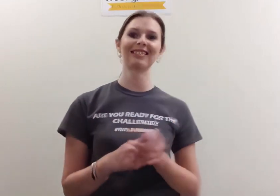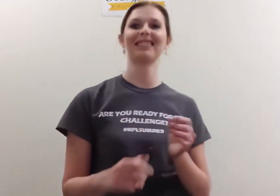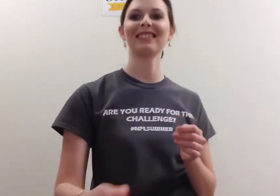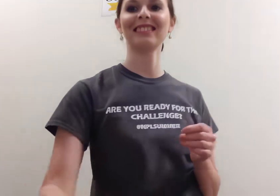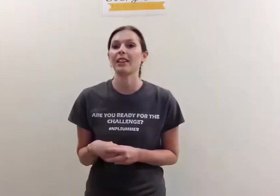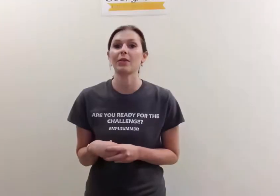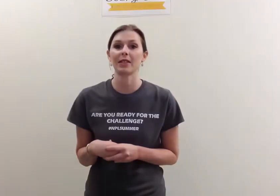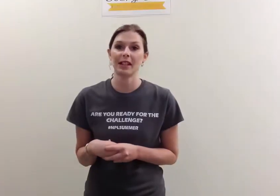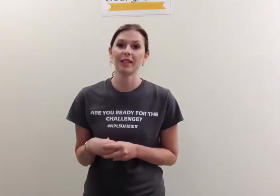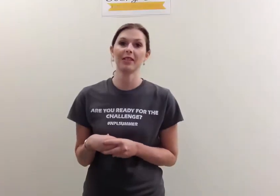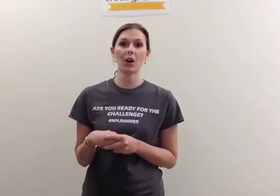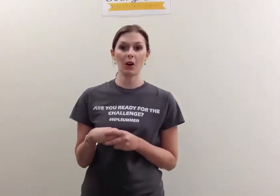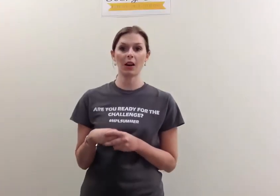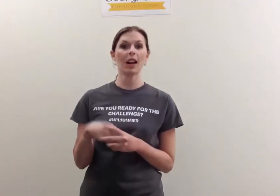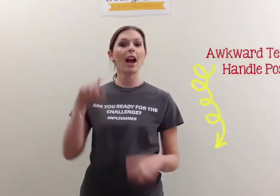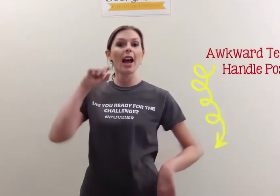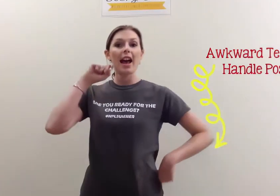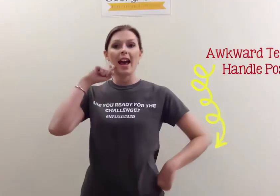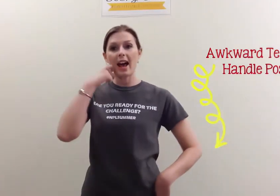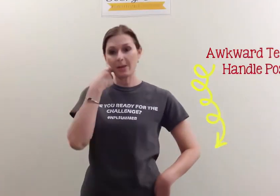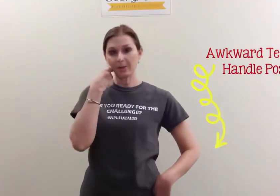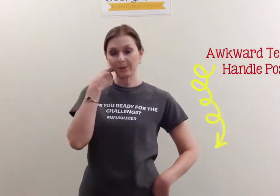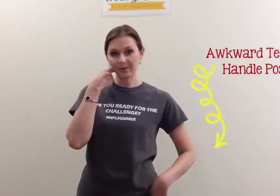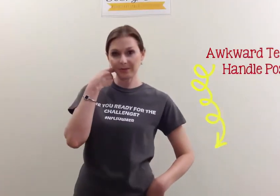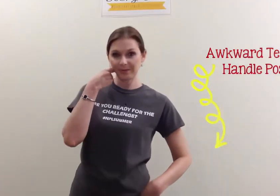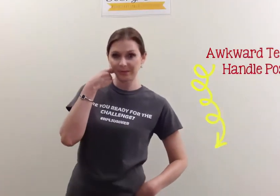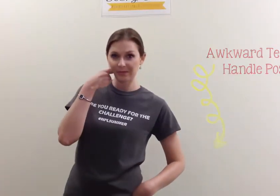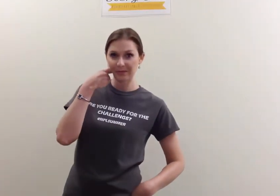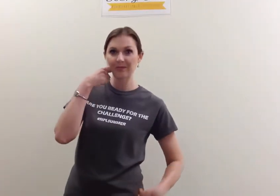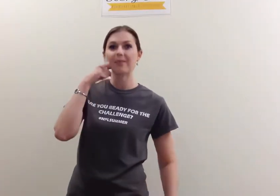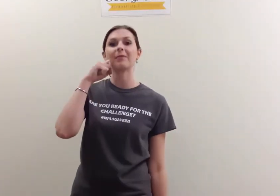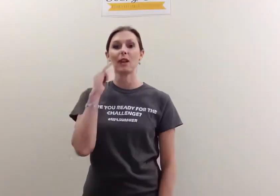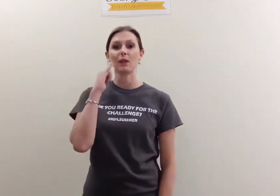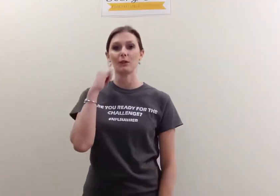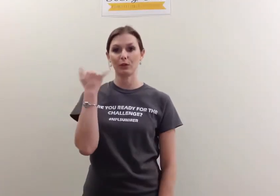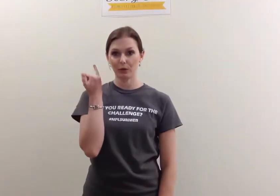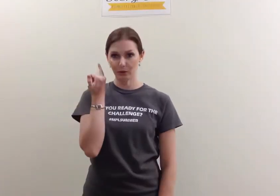The sign. are Apple, Juice,